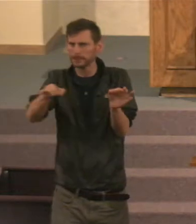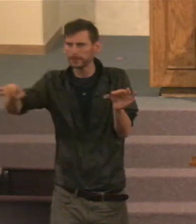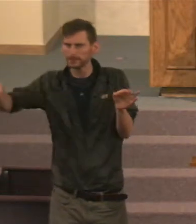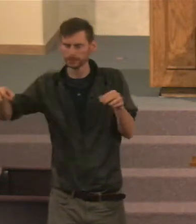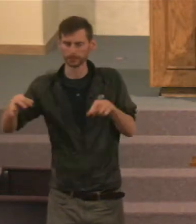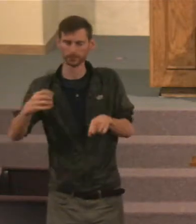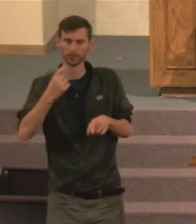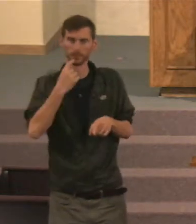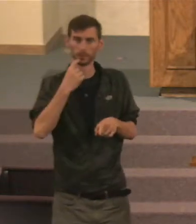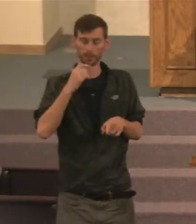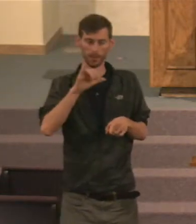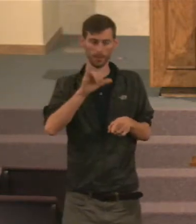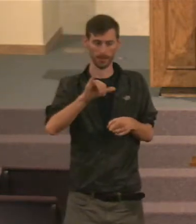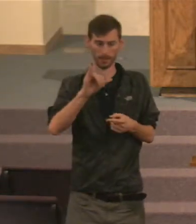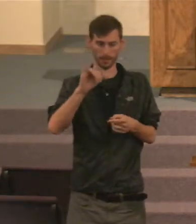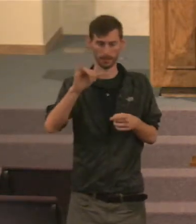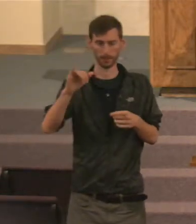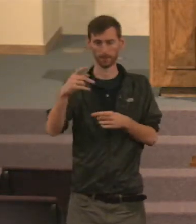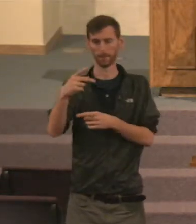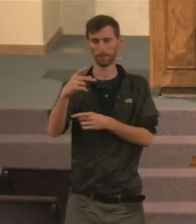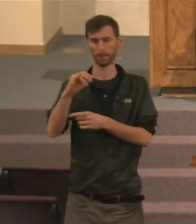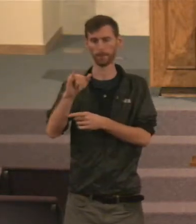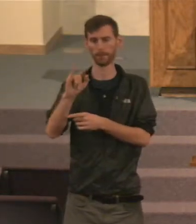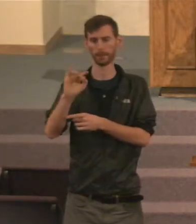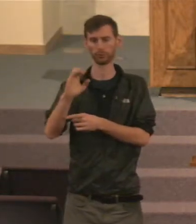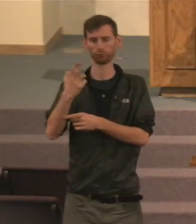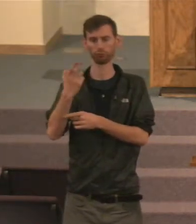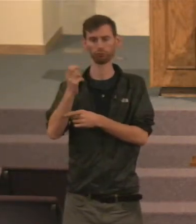He says, Or the pitcher is broken at the fountain.